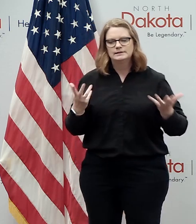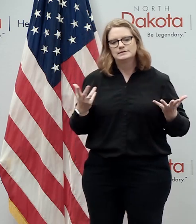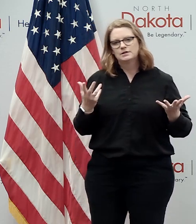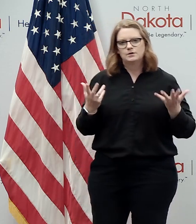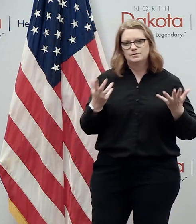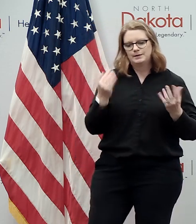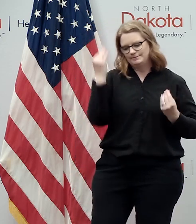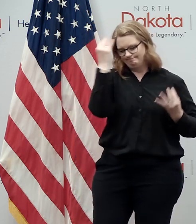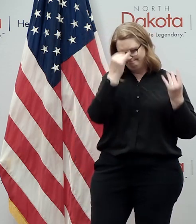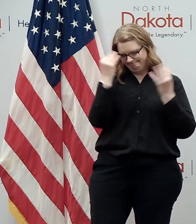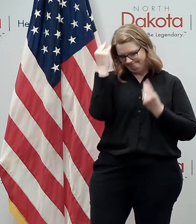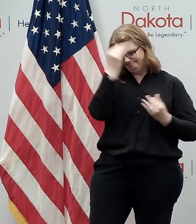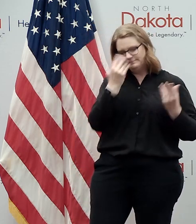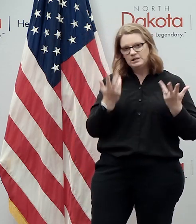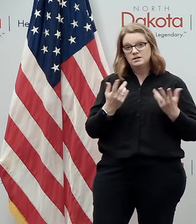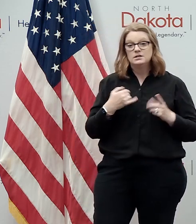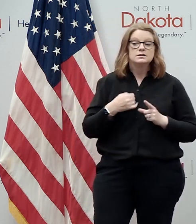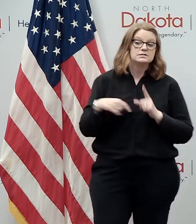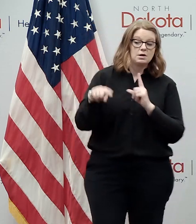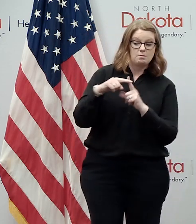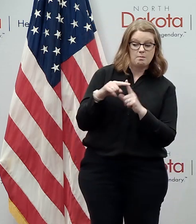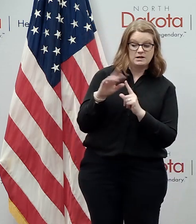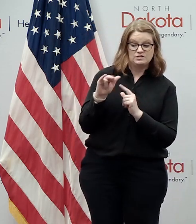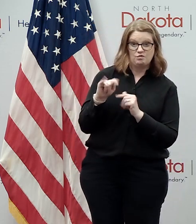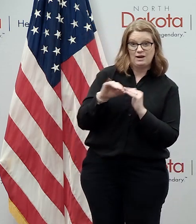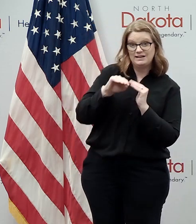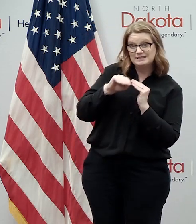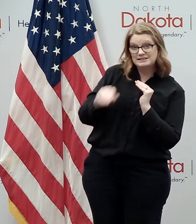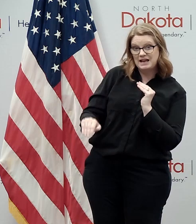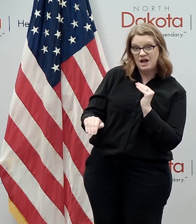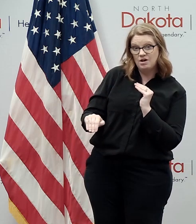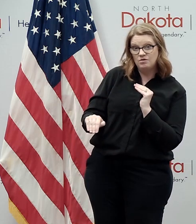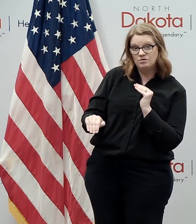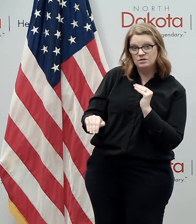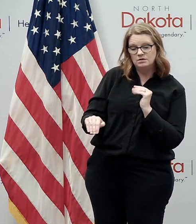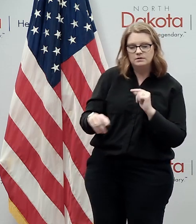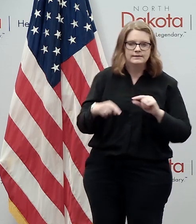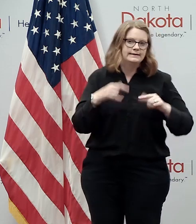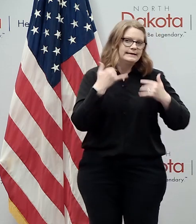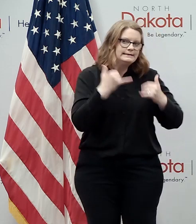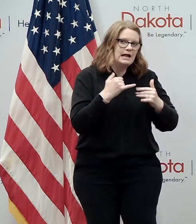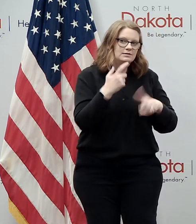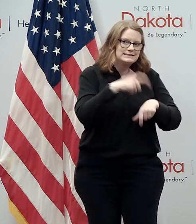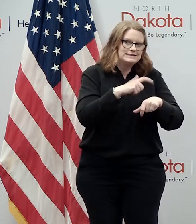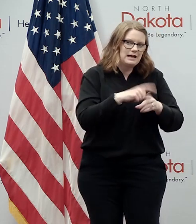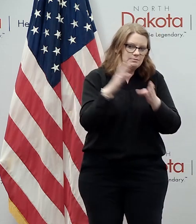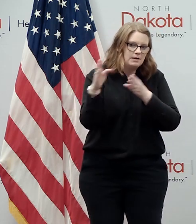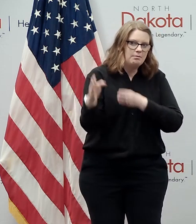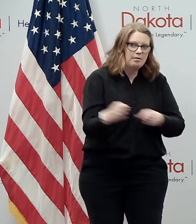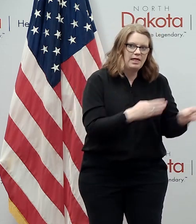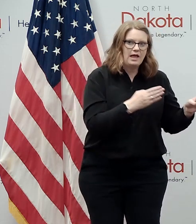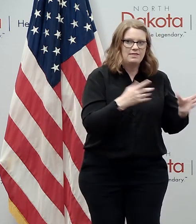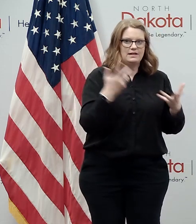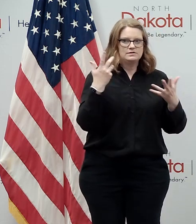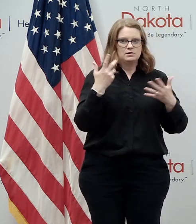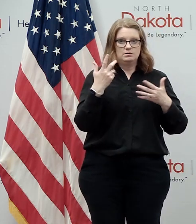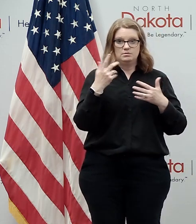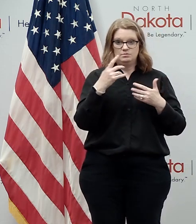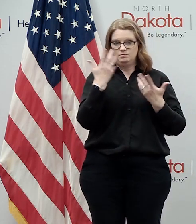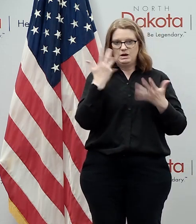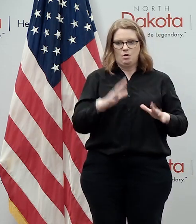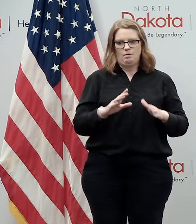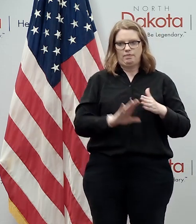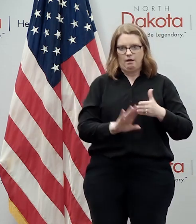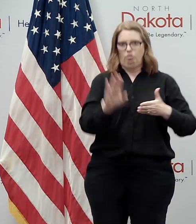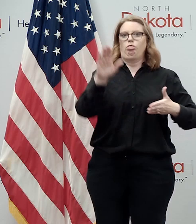even though the positive rate is down there's a lot of work that we can be doing right now to make sure that we don't have this second bump that you're talking about i'm